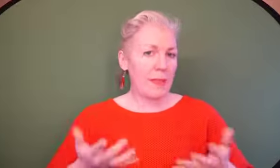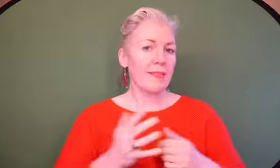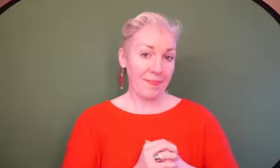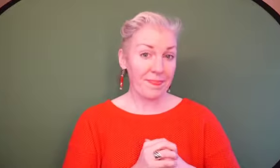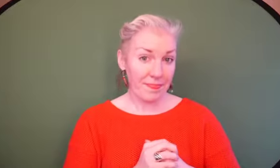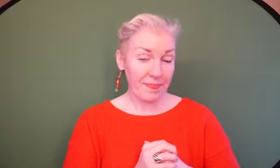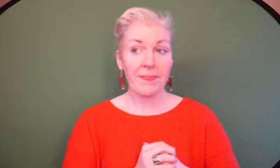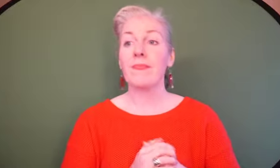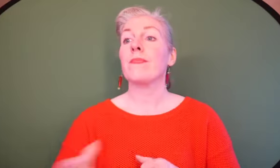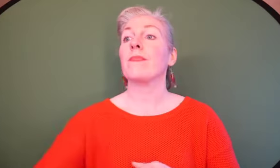Wow.